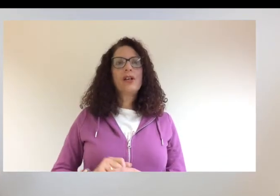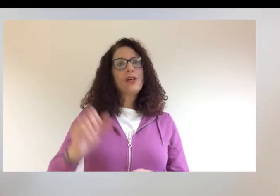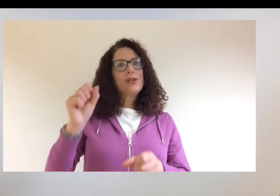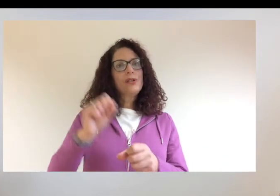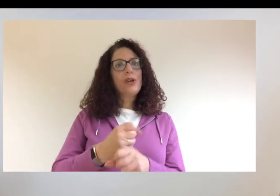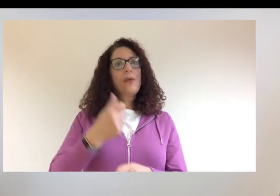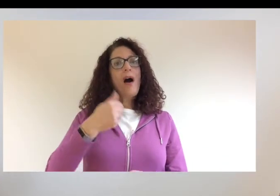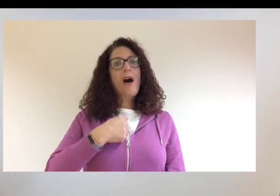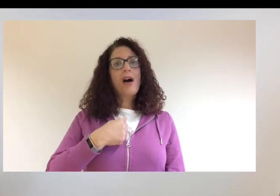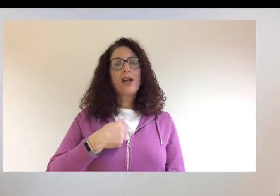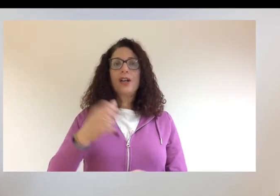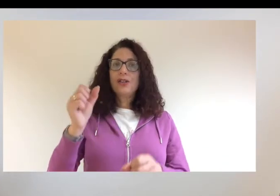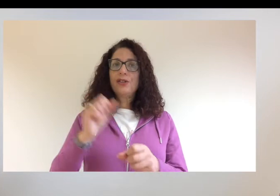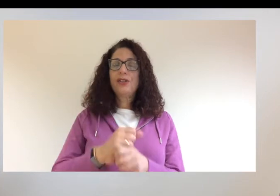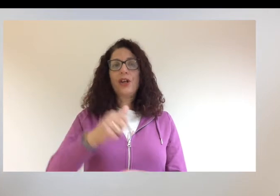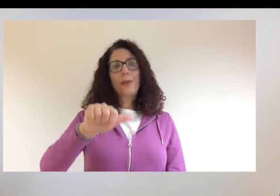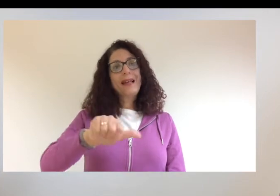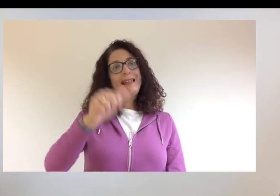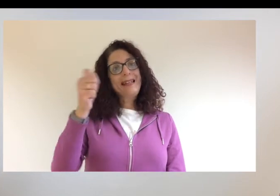What do I do next?